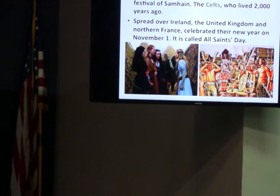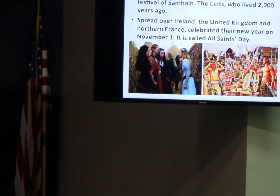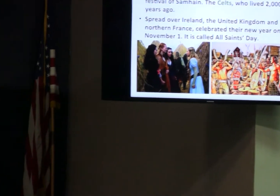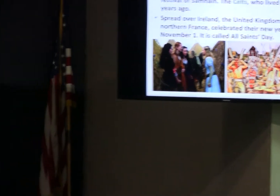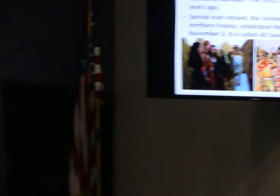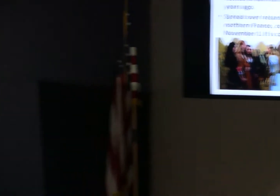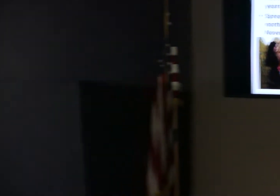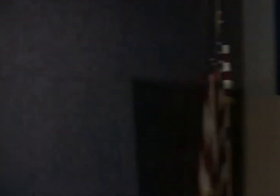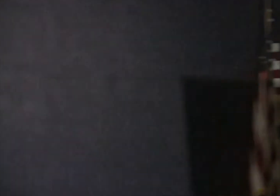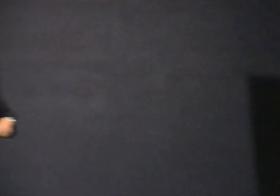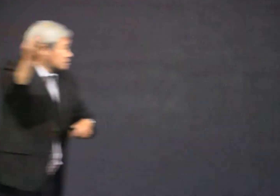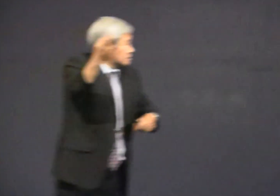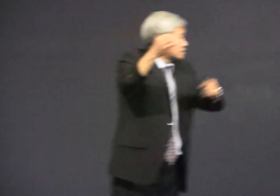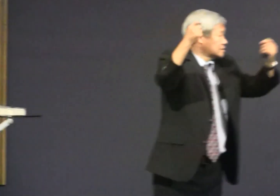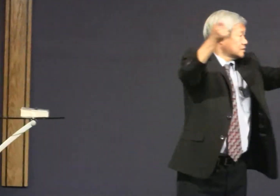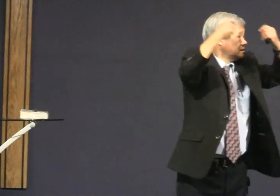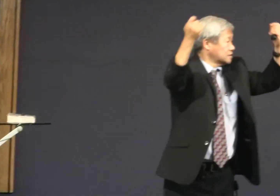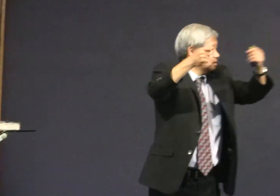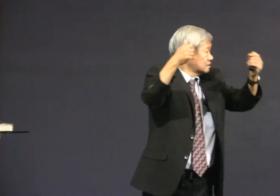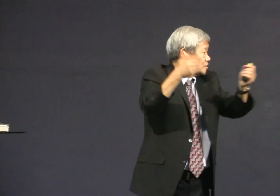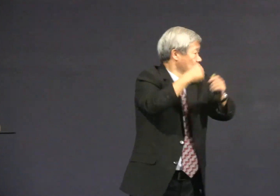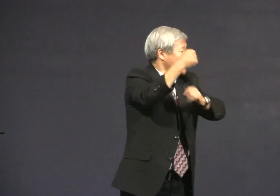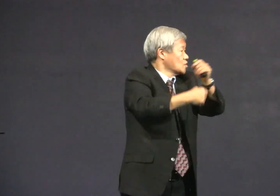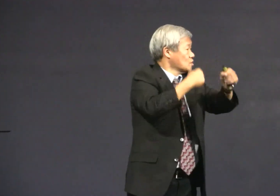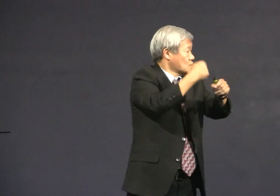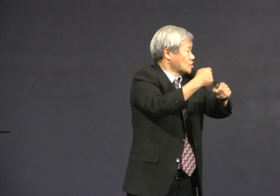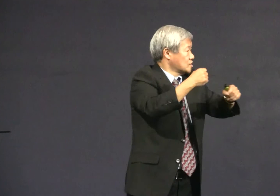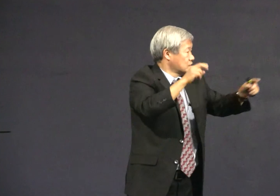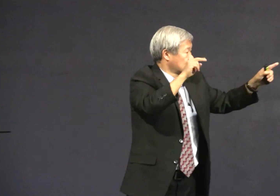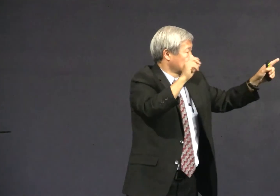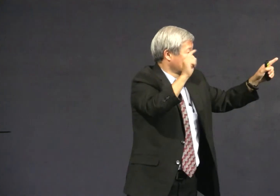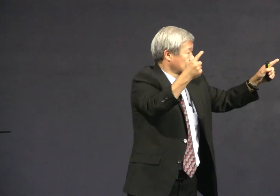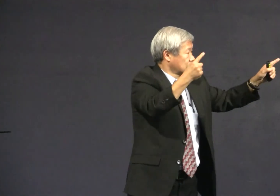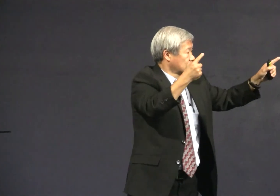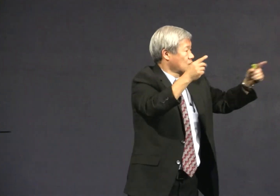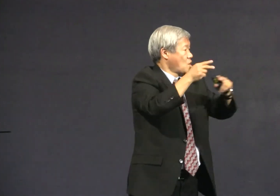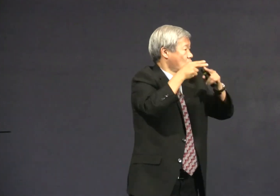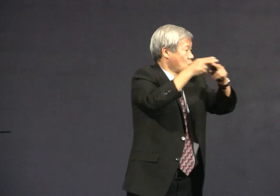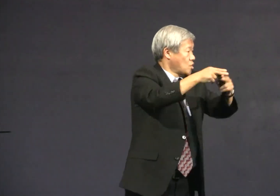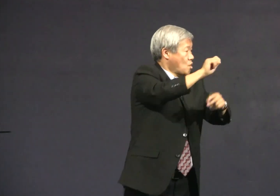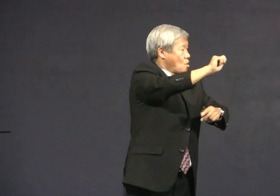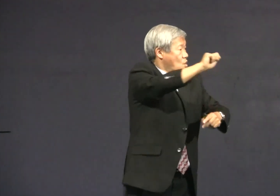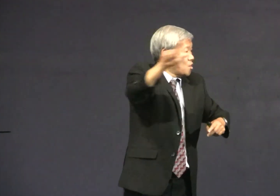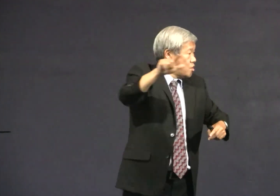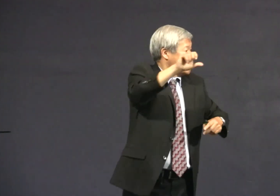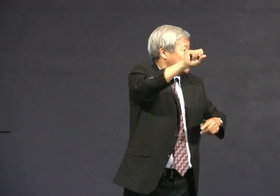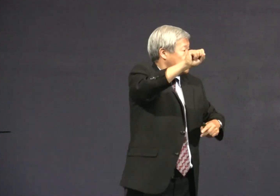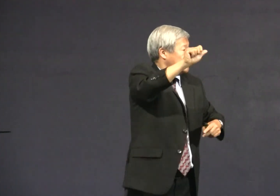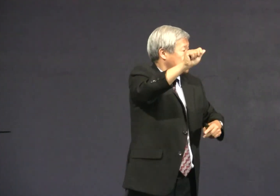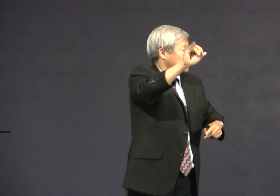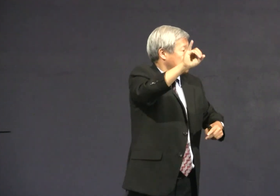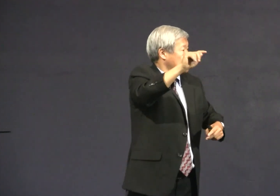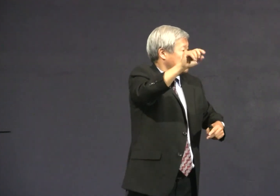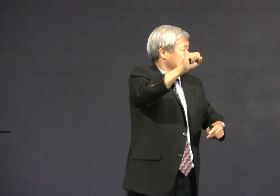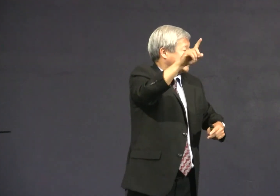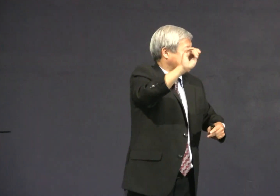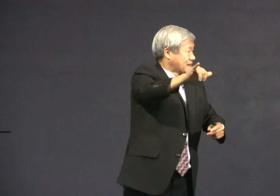so they spread over Ireland and united kingdom and women in France they celebrated their new year on November 1st